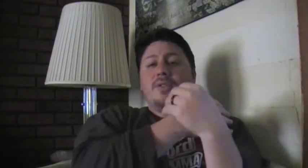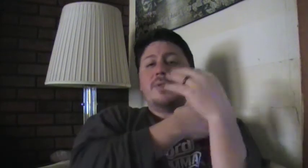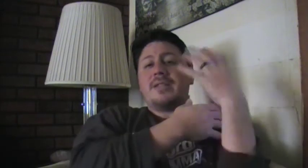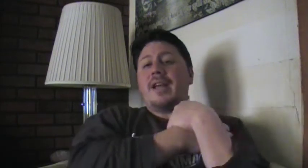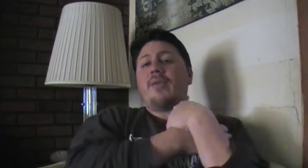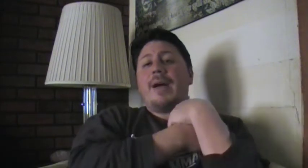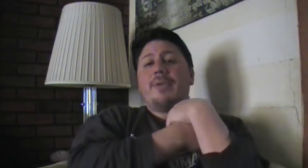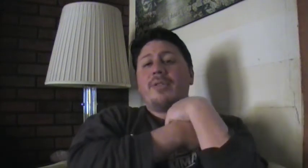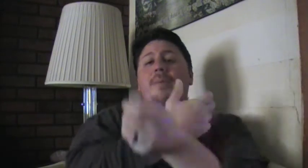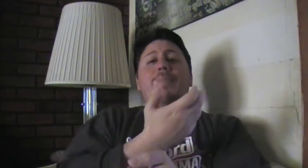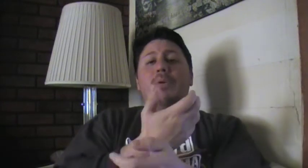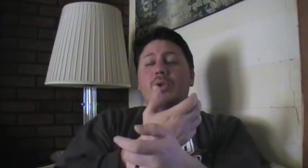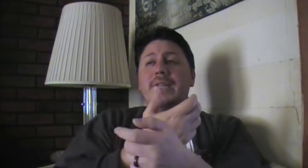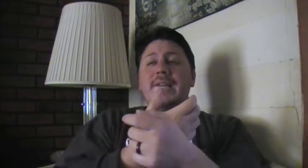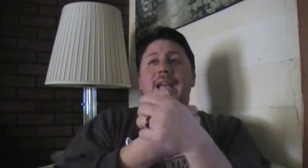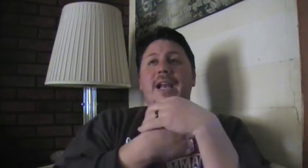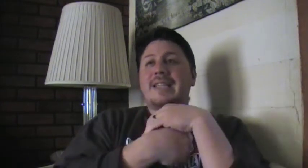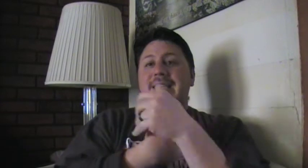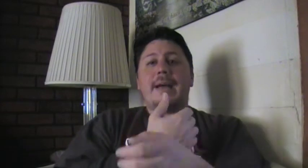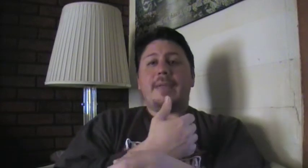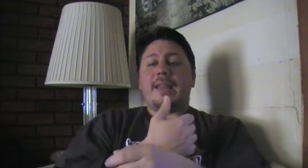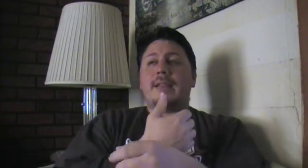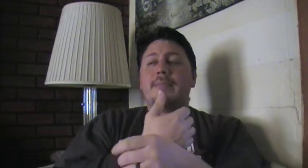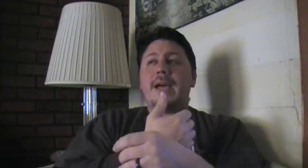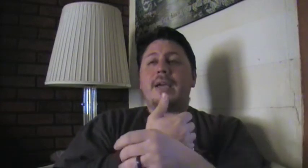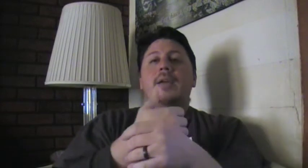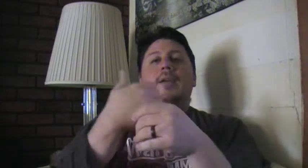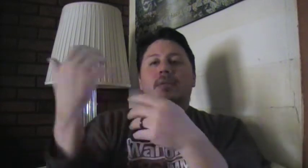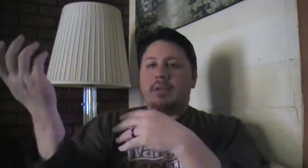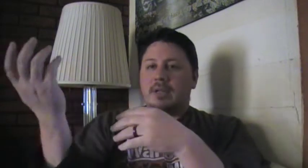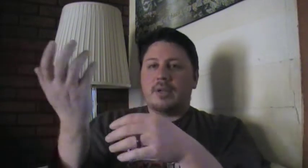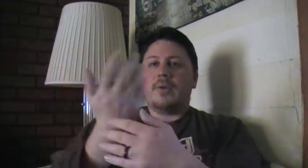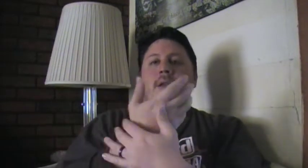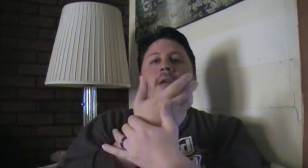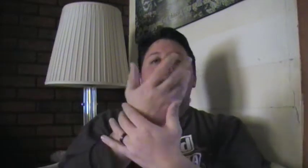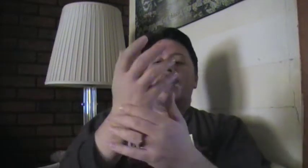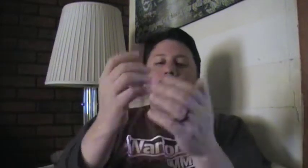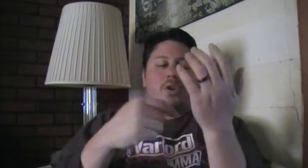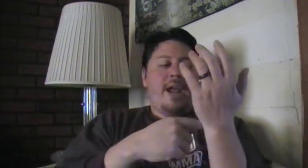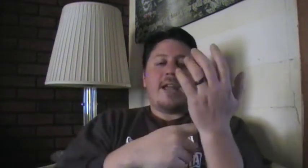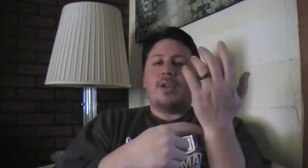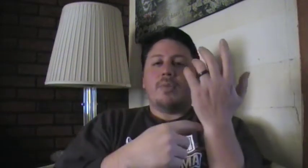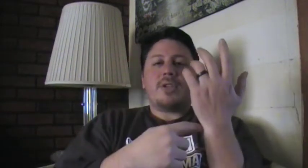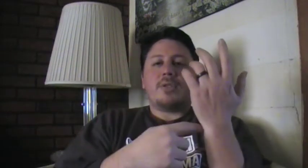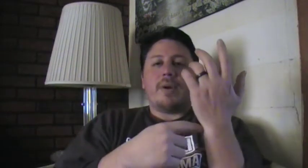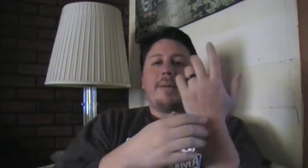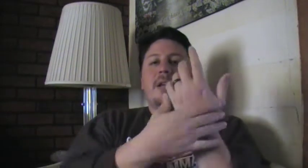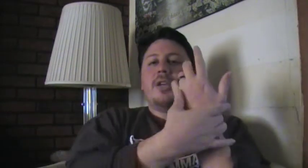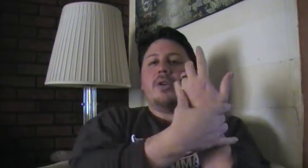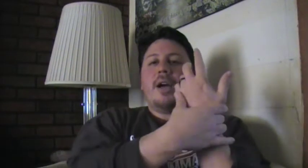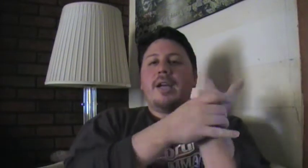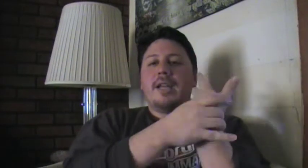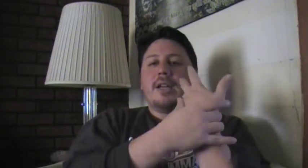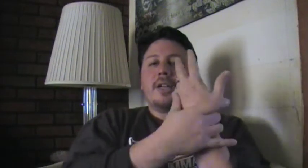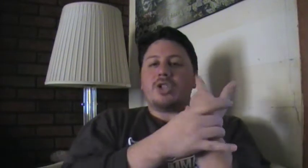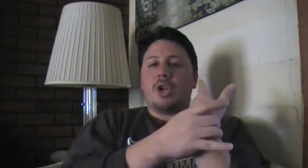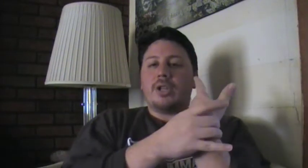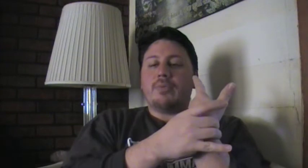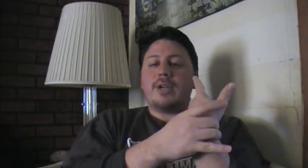doing this and I grab their thumb and pull it and I snap that thumb back, it's going to do it. Your wrists are wrapped. You're not going to get a solid wrist